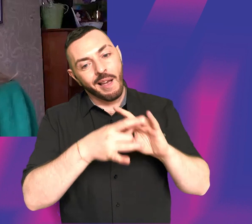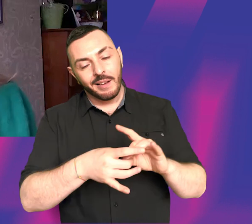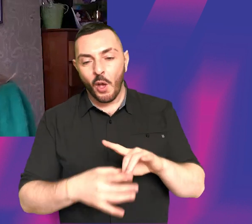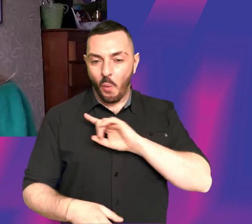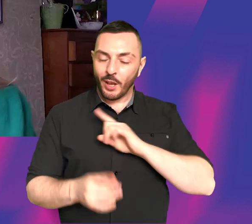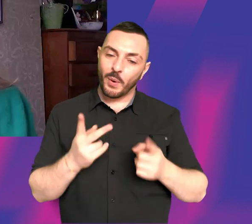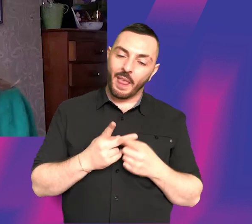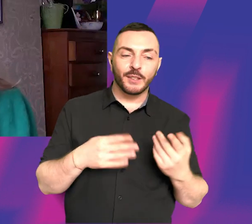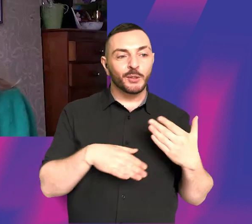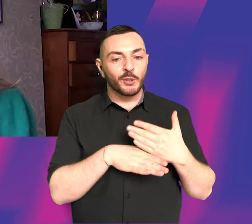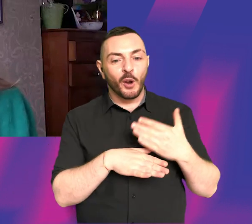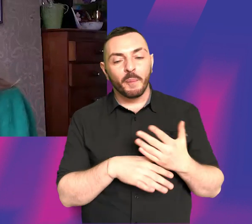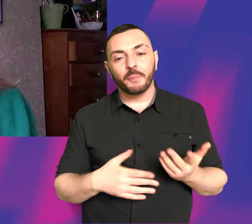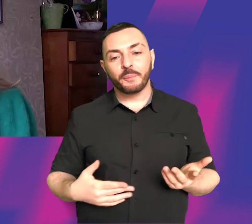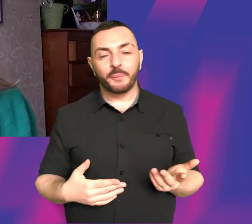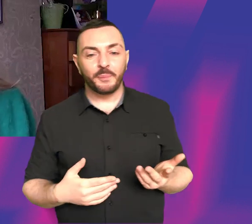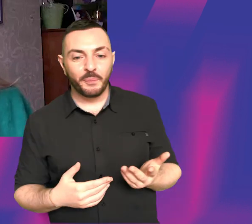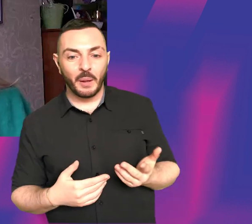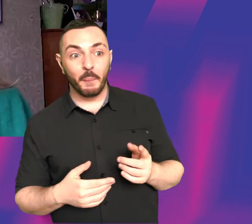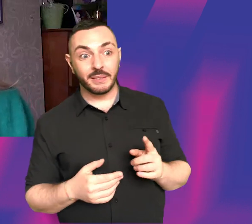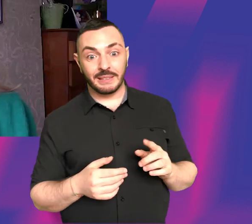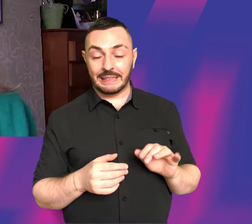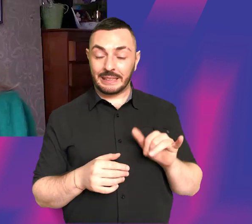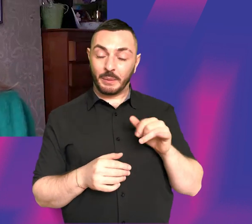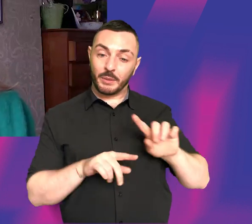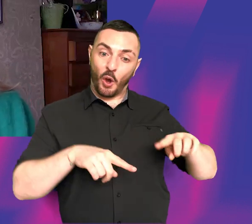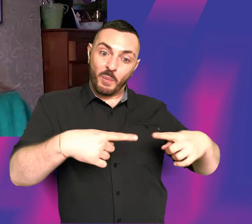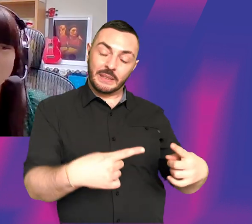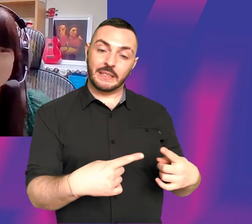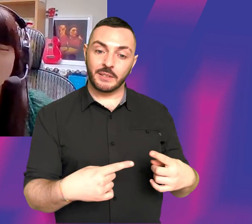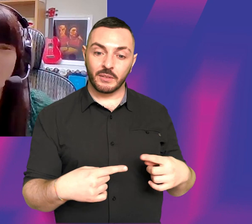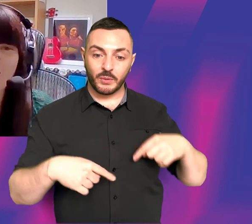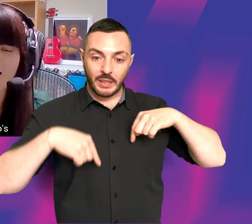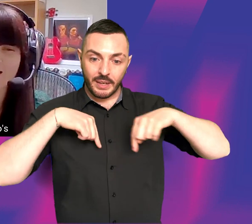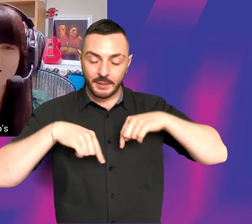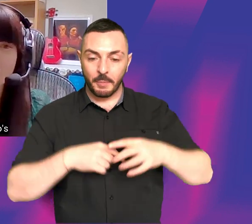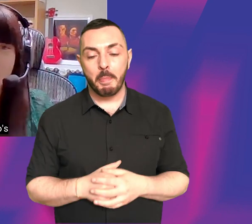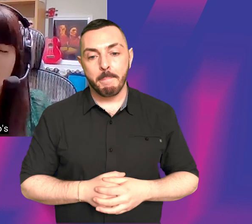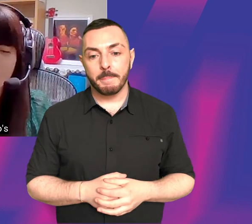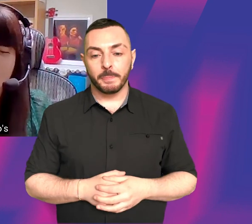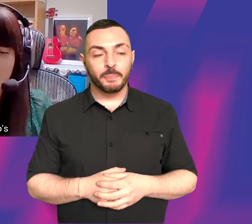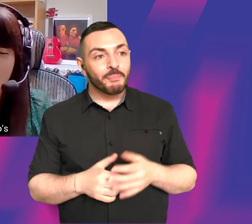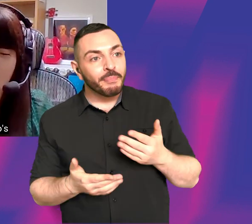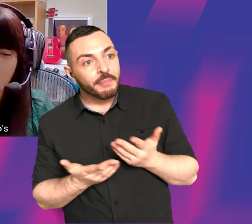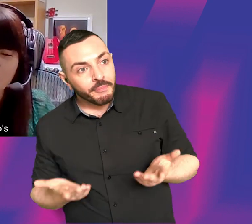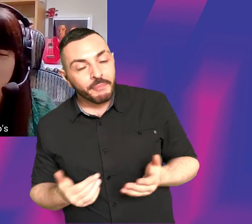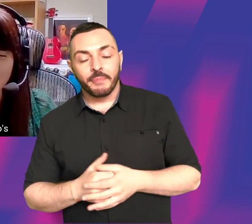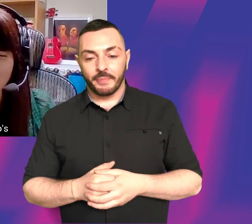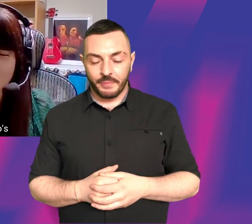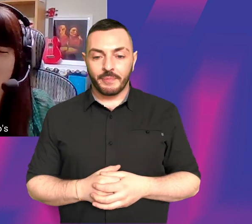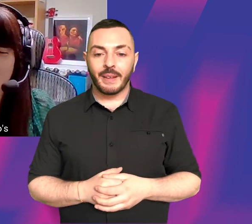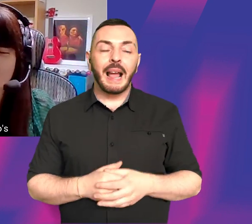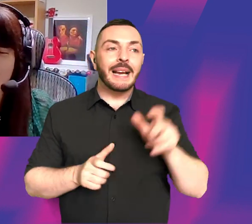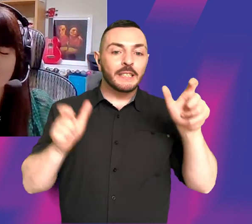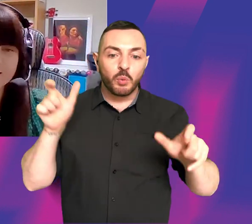always want to get another job. But the opposite is often true for directing. And anyone who's watching